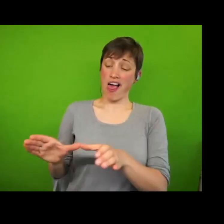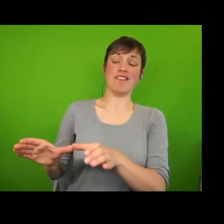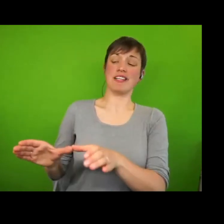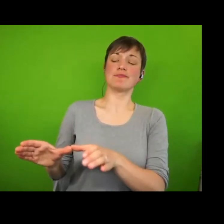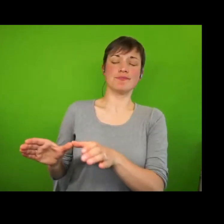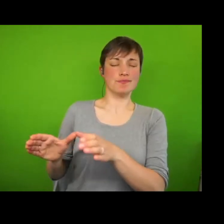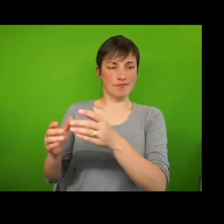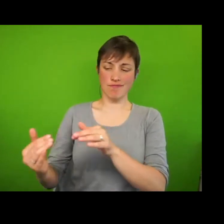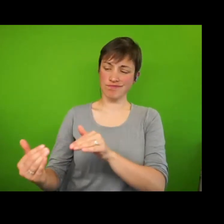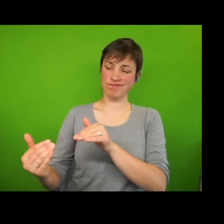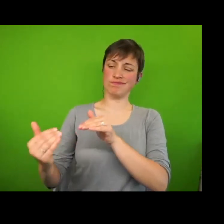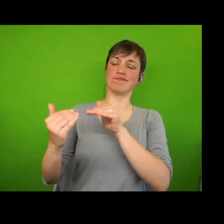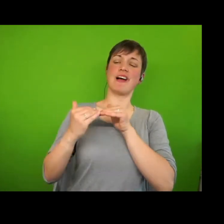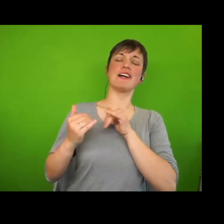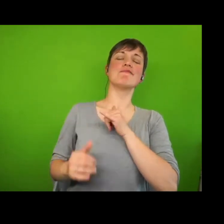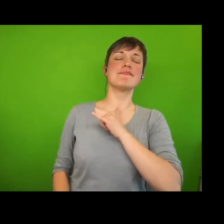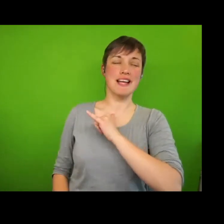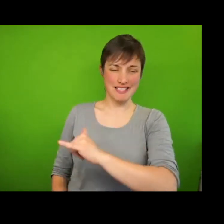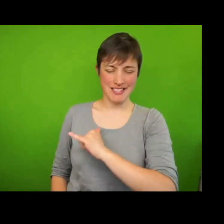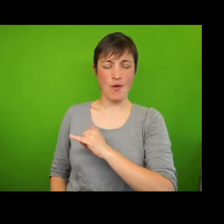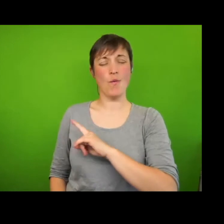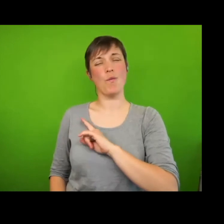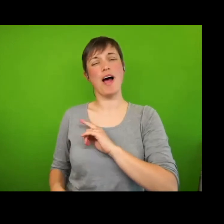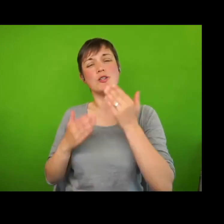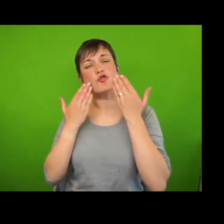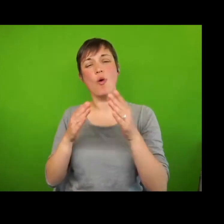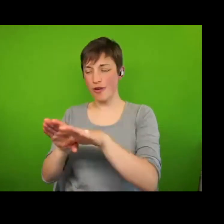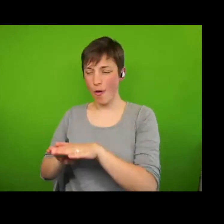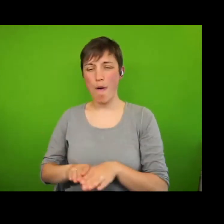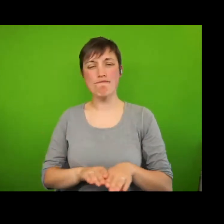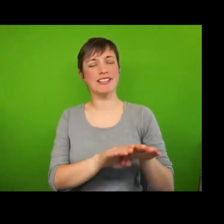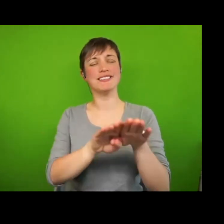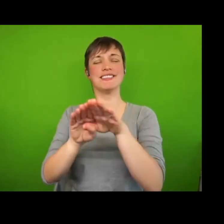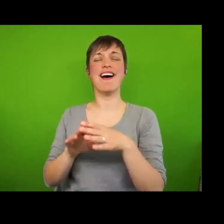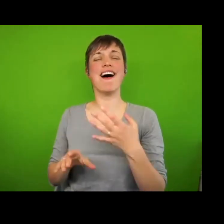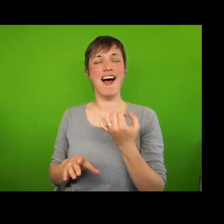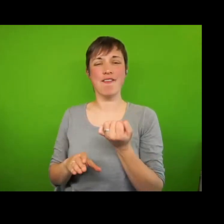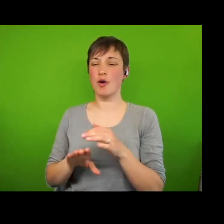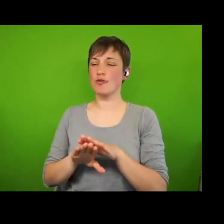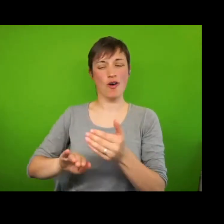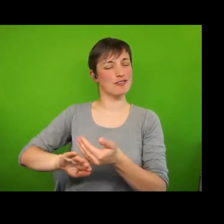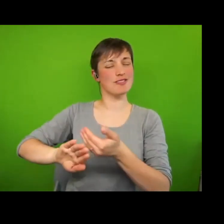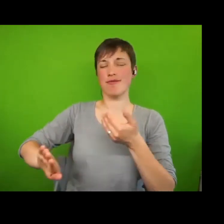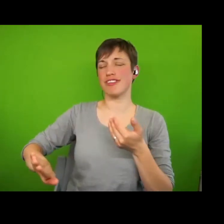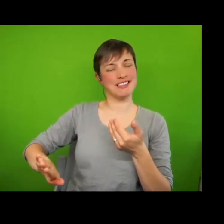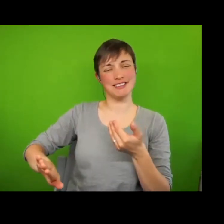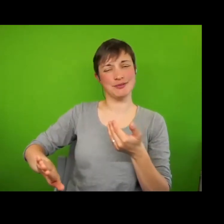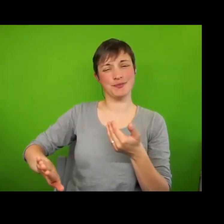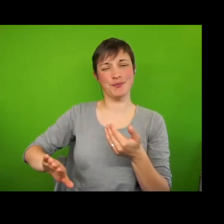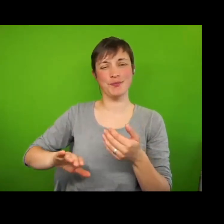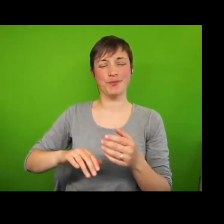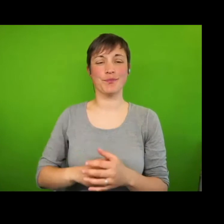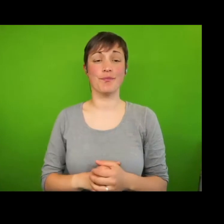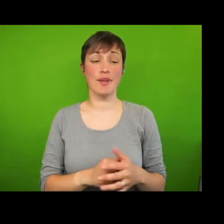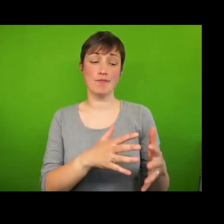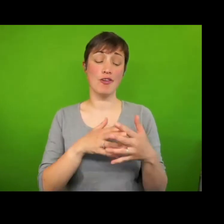have in common as human beings rather than about what separates us. American researchers refer to the potential of